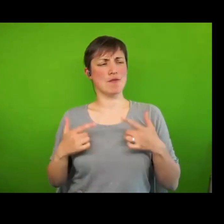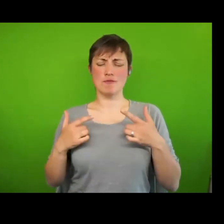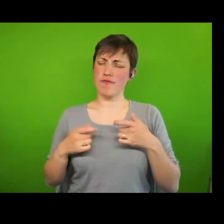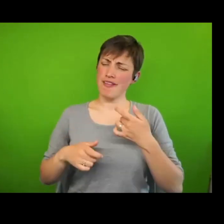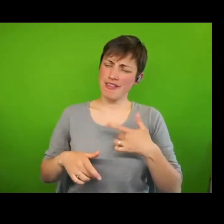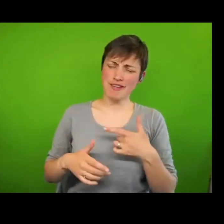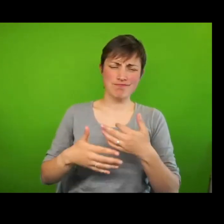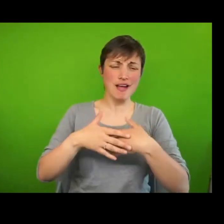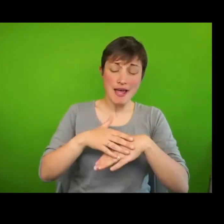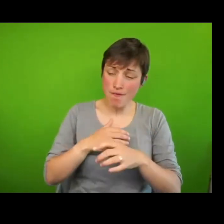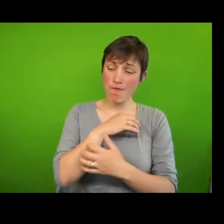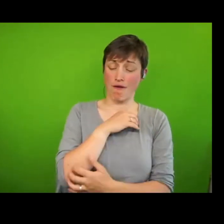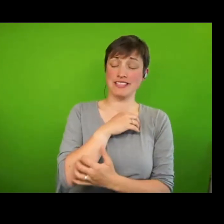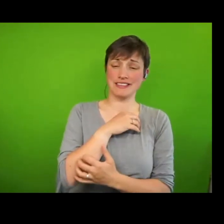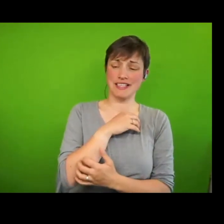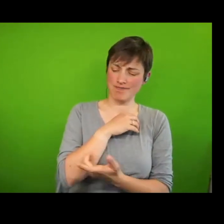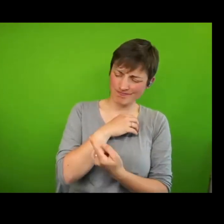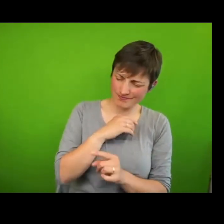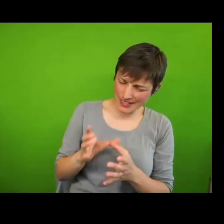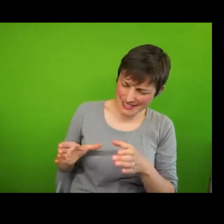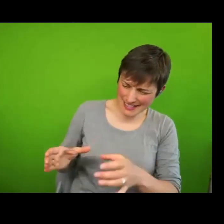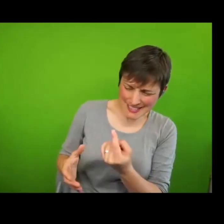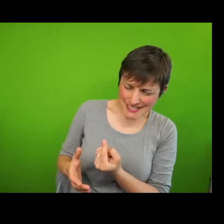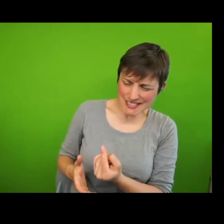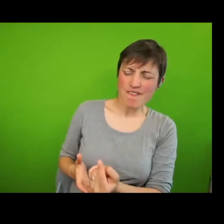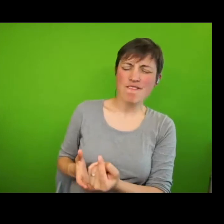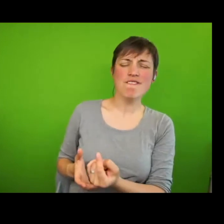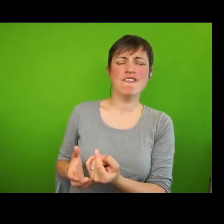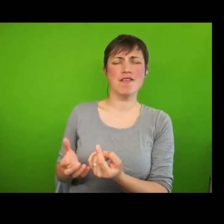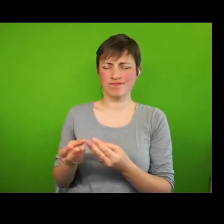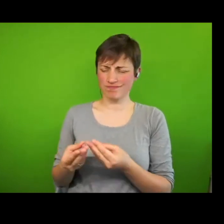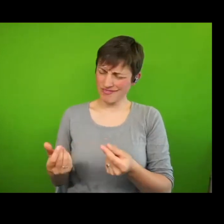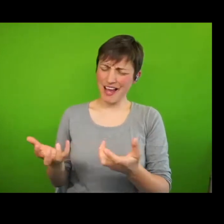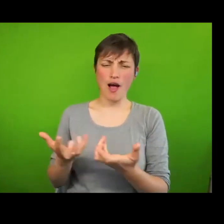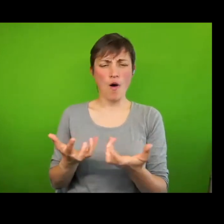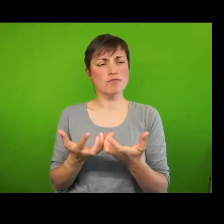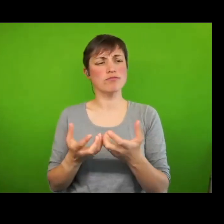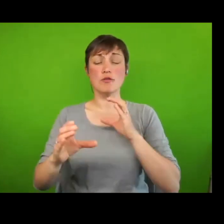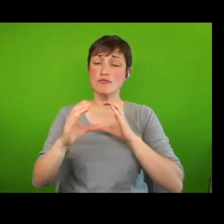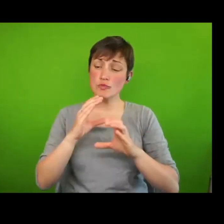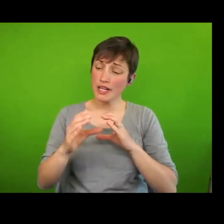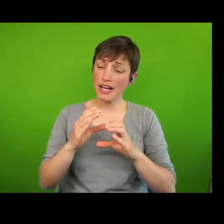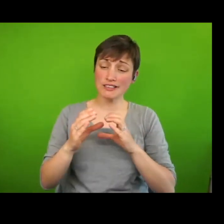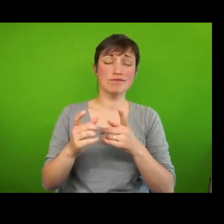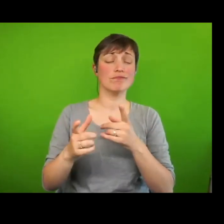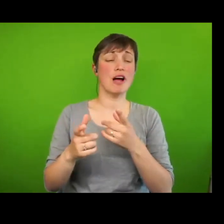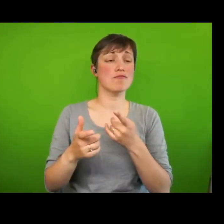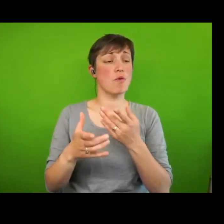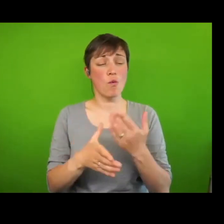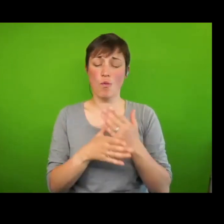and about poverty itself, and to do so by communicating and carrying out their work in terms of human rights.